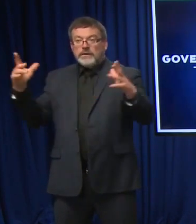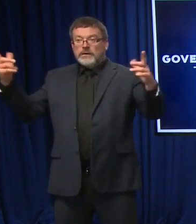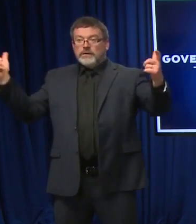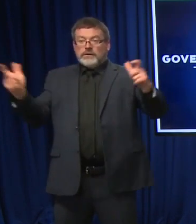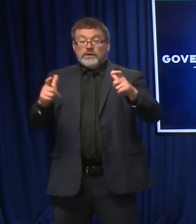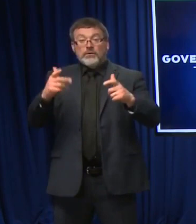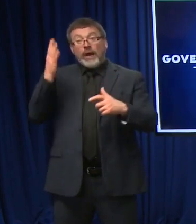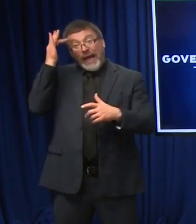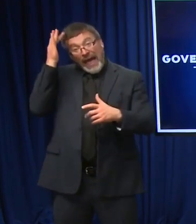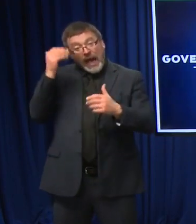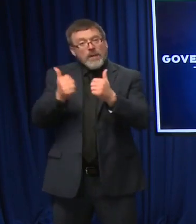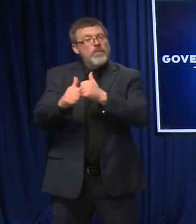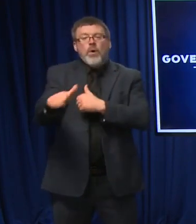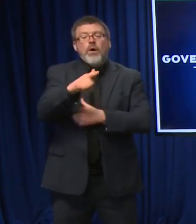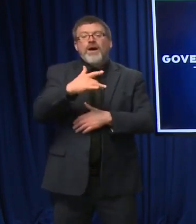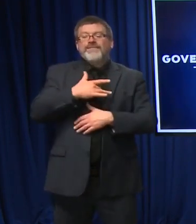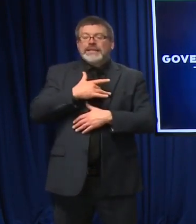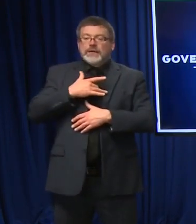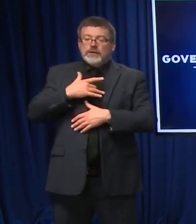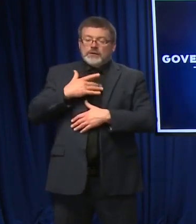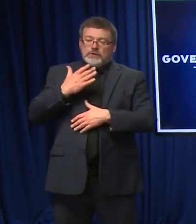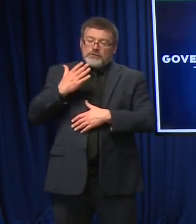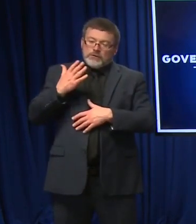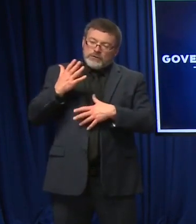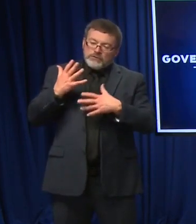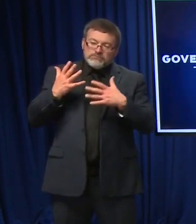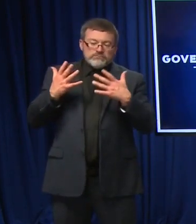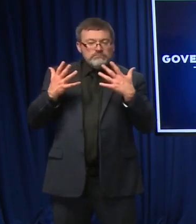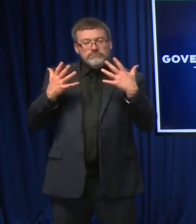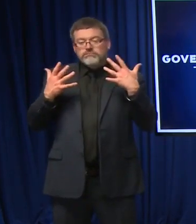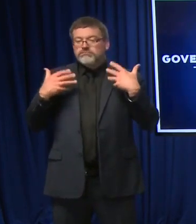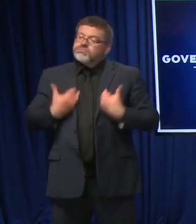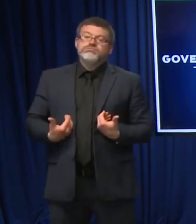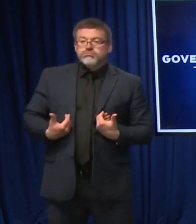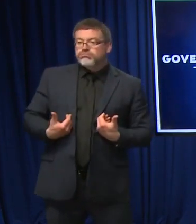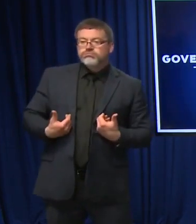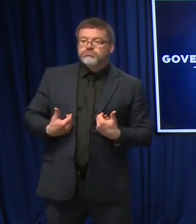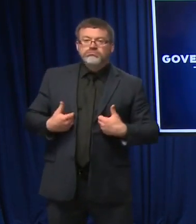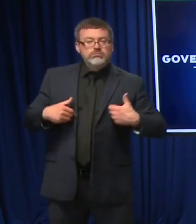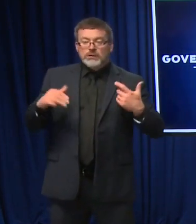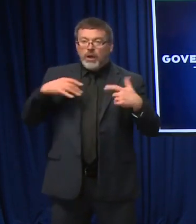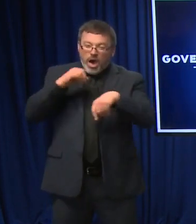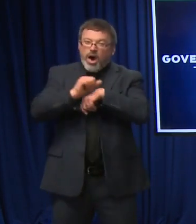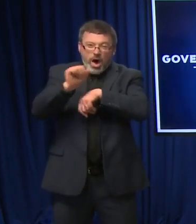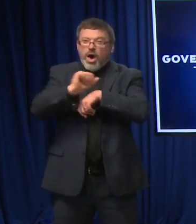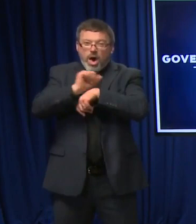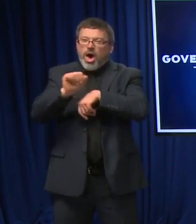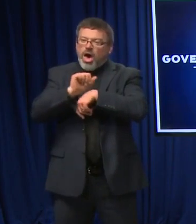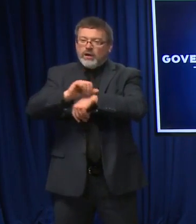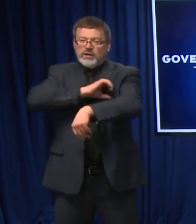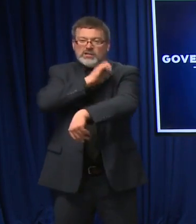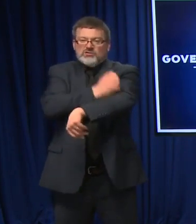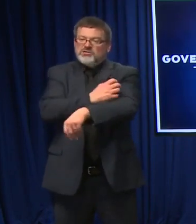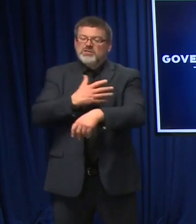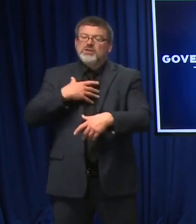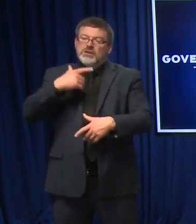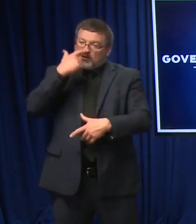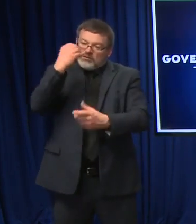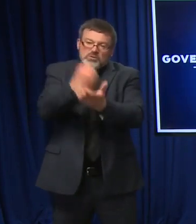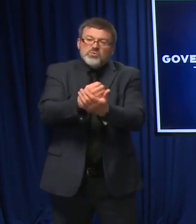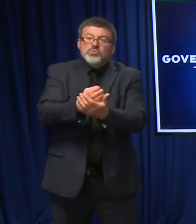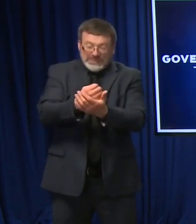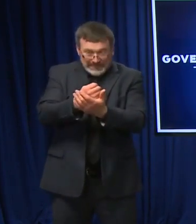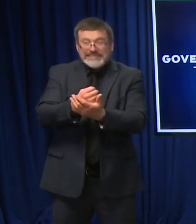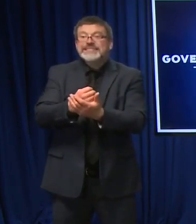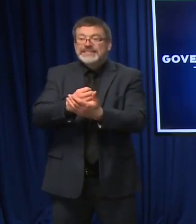very heart-wrenching work to know that there is a vaccine there that can prevent all of